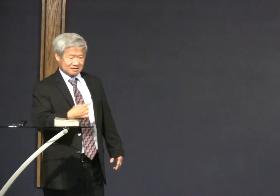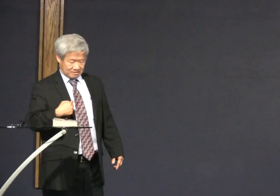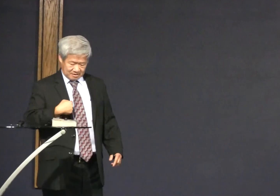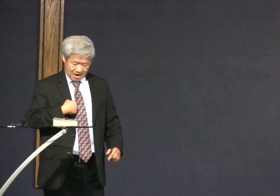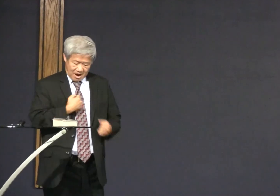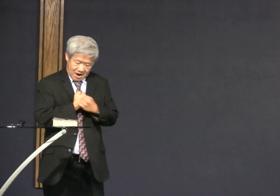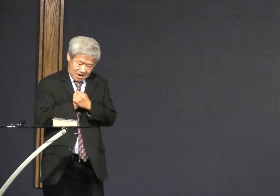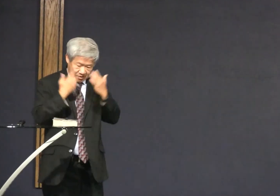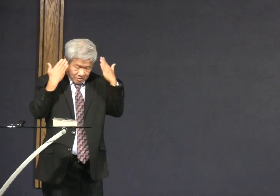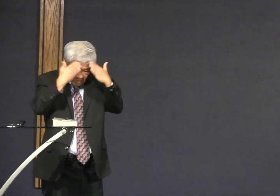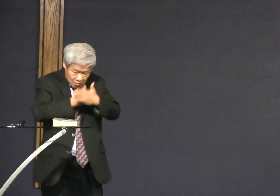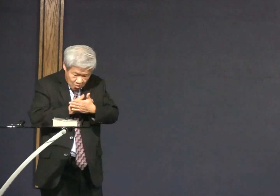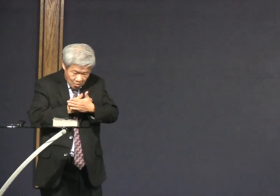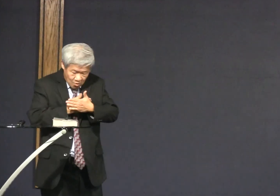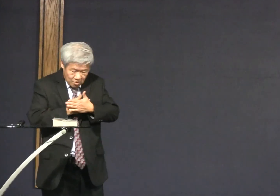I like this I love